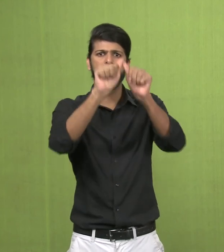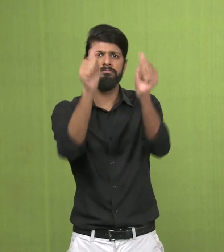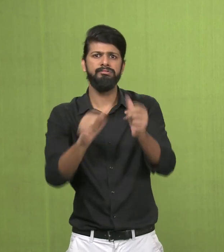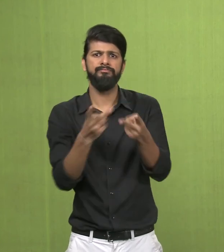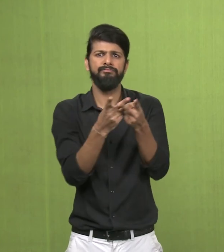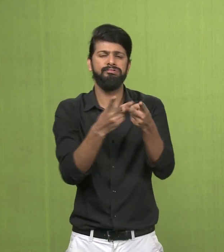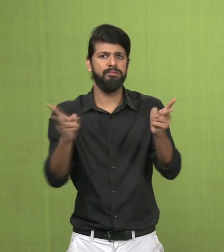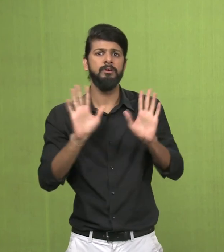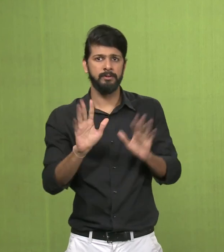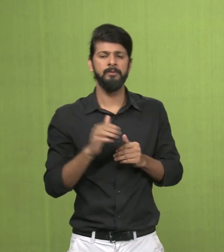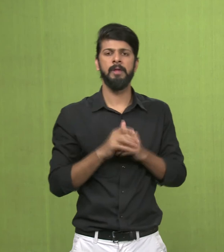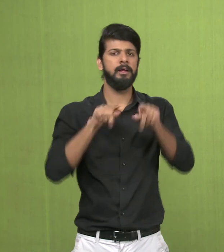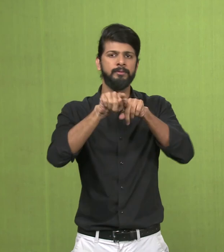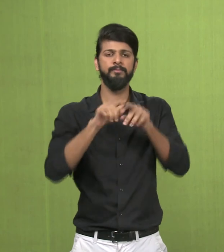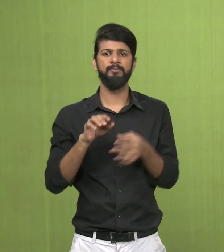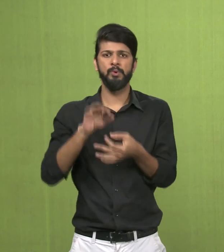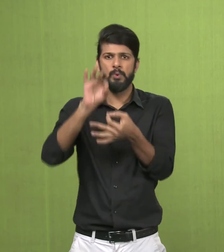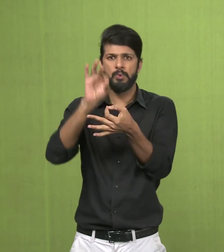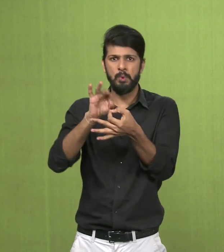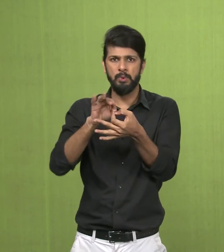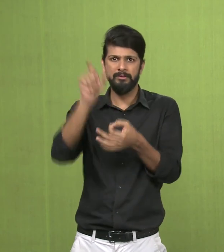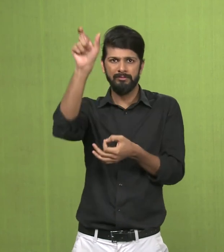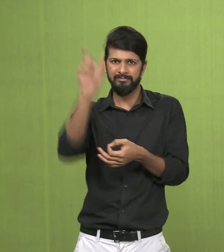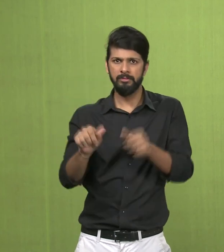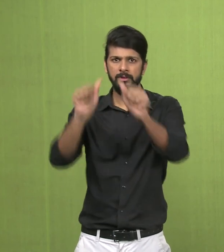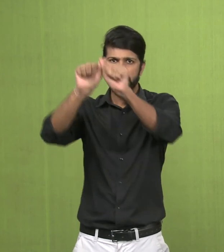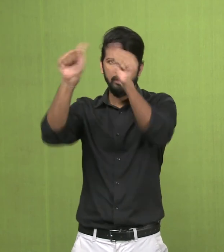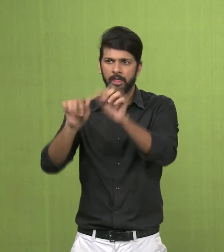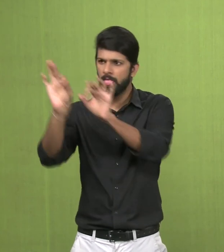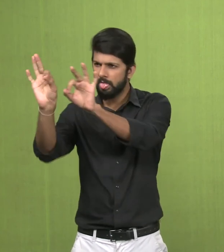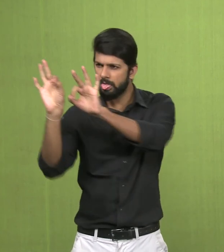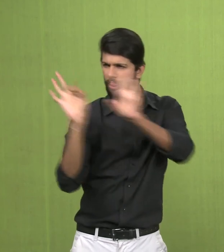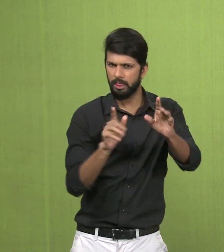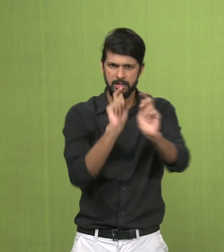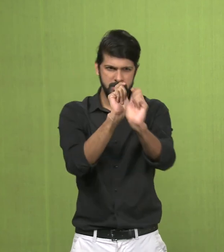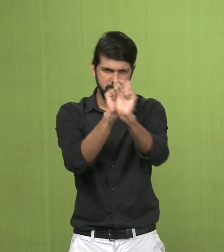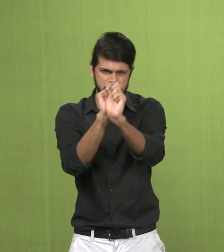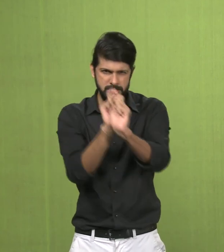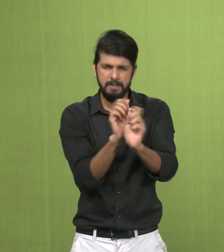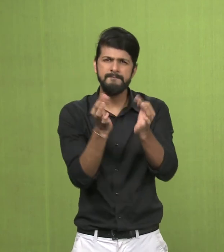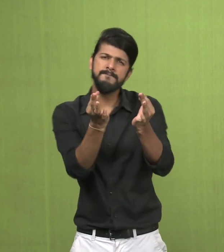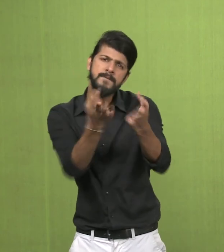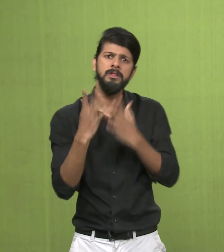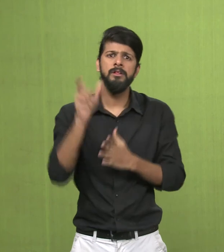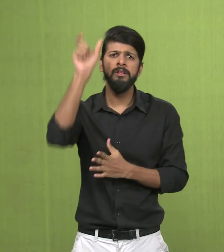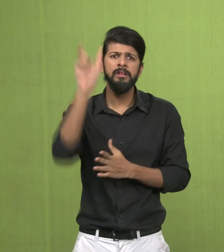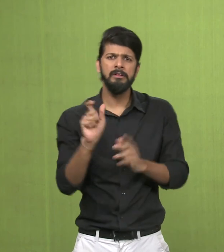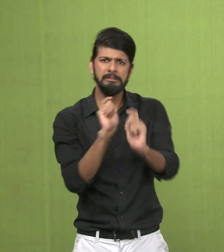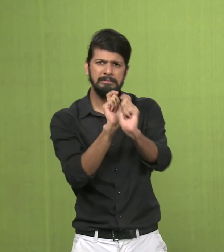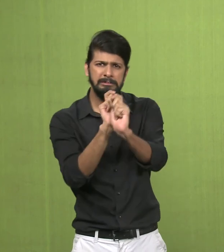The anatomical balance is very special here. They have ensured that the description is